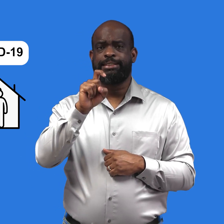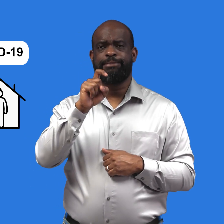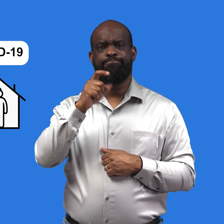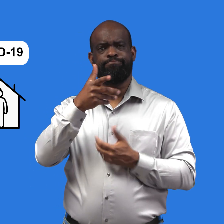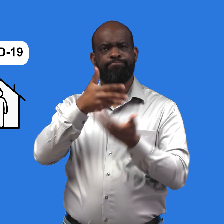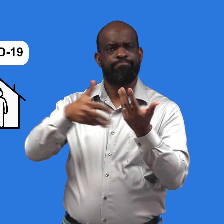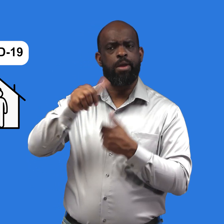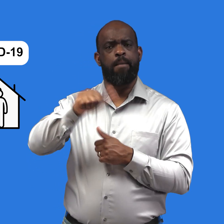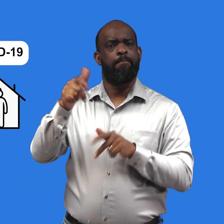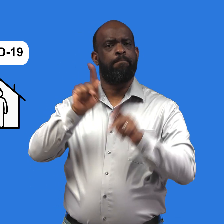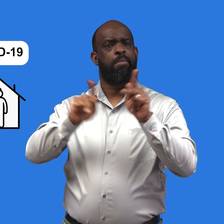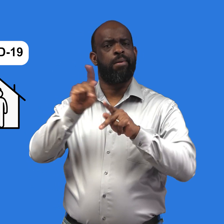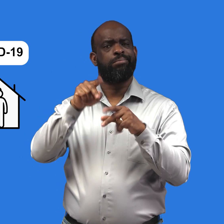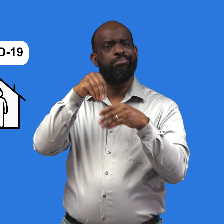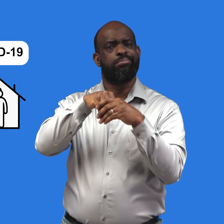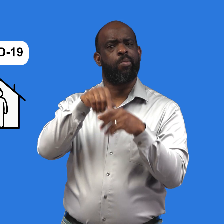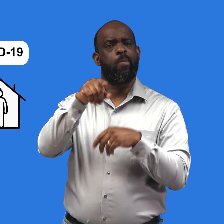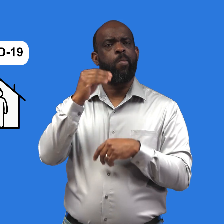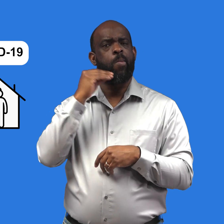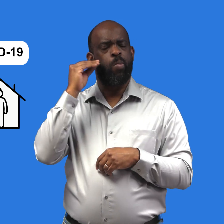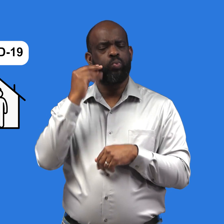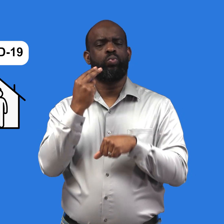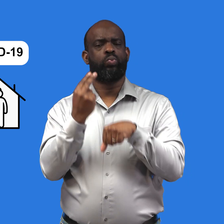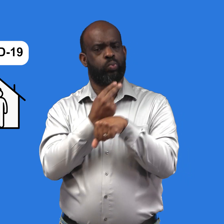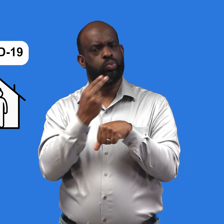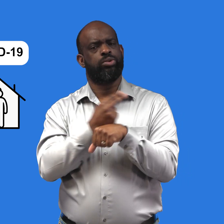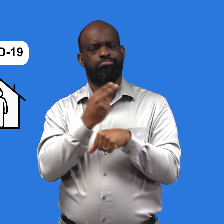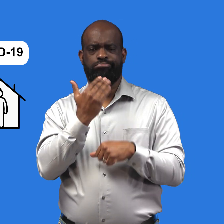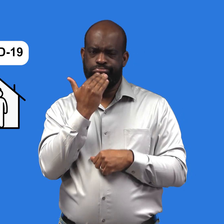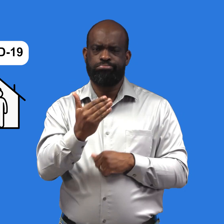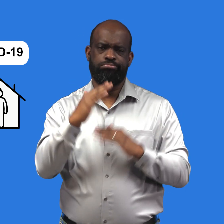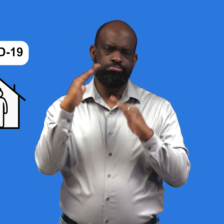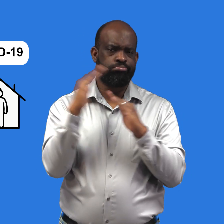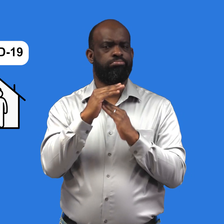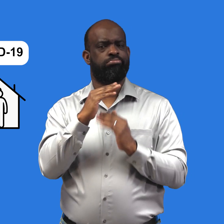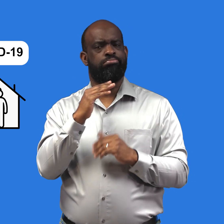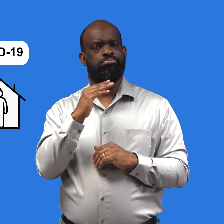Wear a high-quality mask if you need to be around other people indoors.